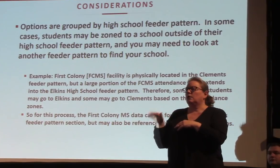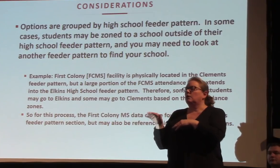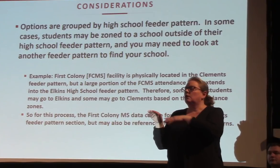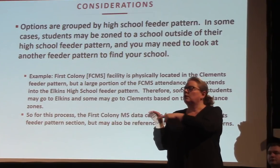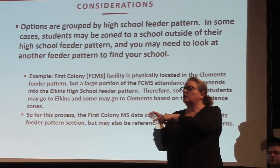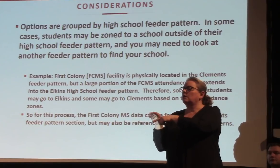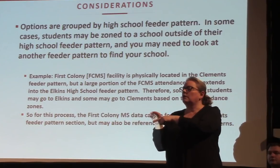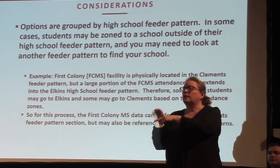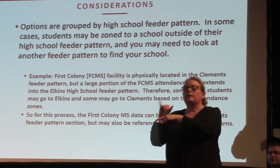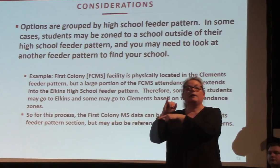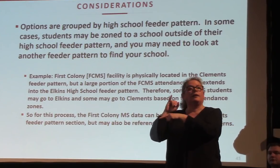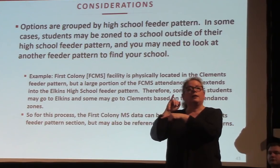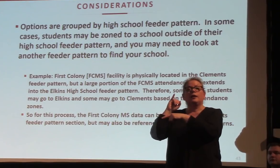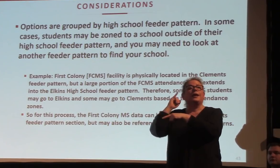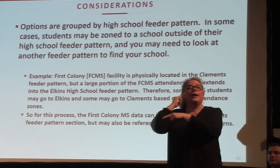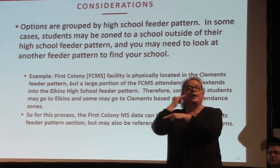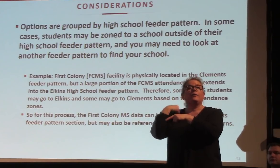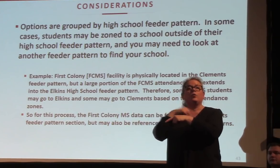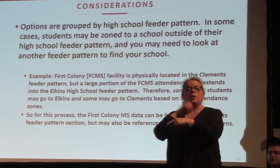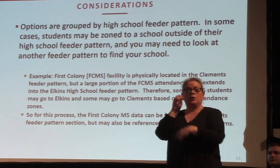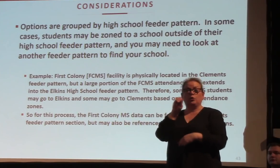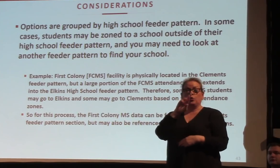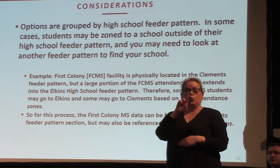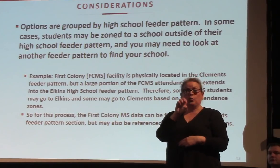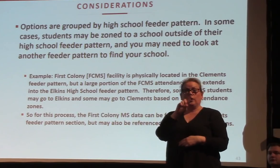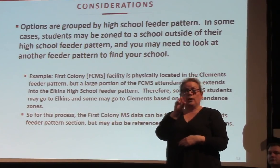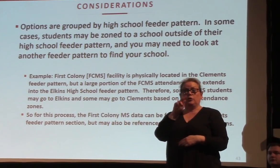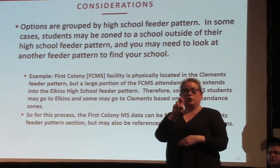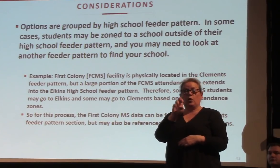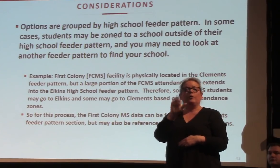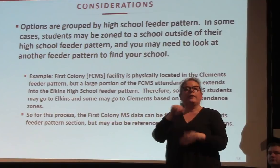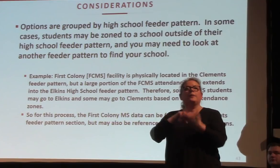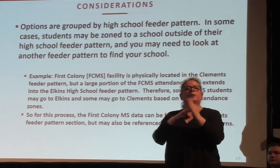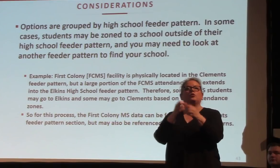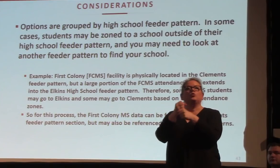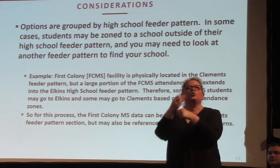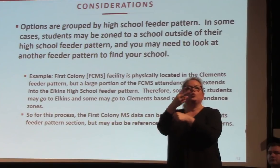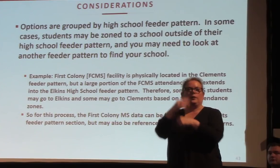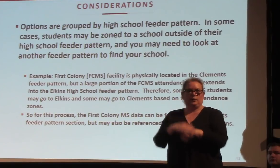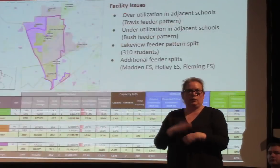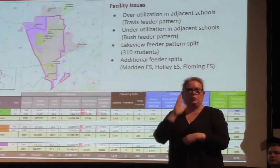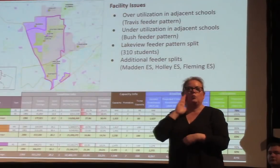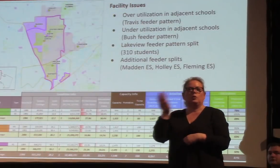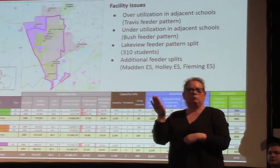collected dedicated specifically for any boundary changes. And so I just want to be very clear on that.